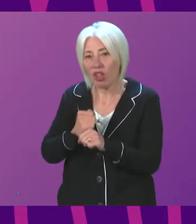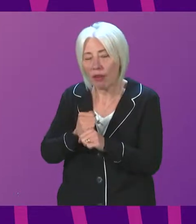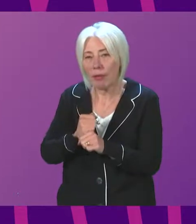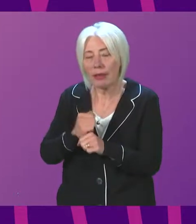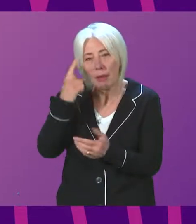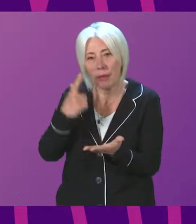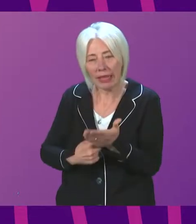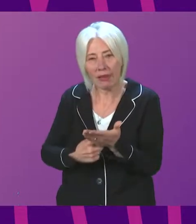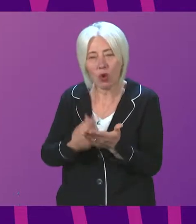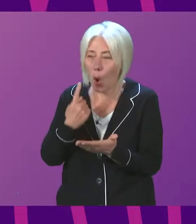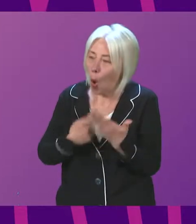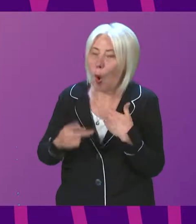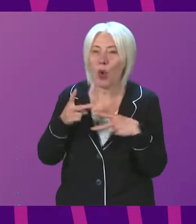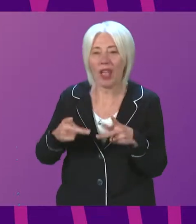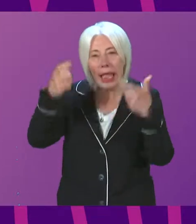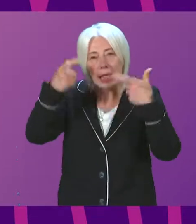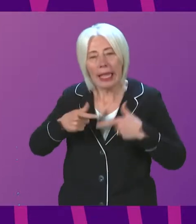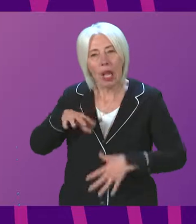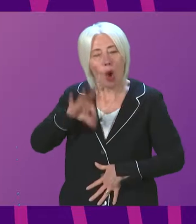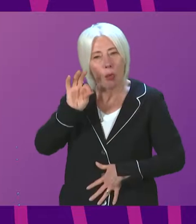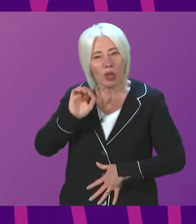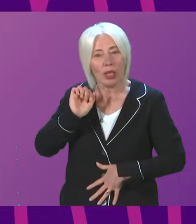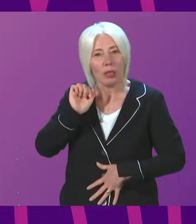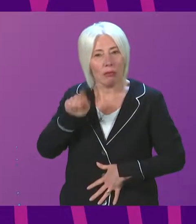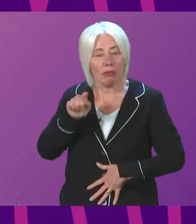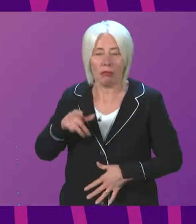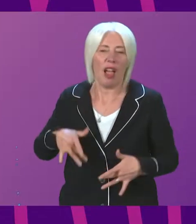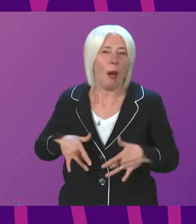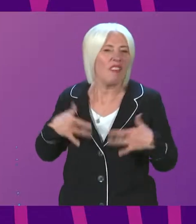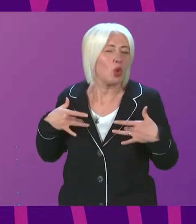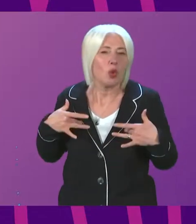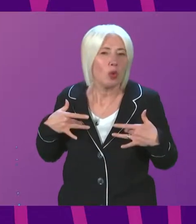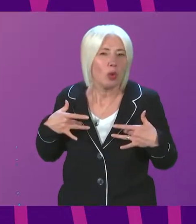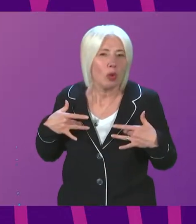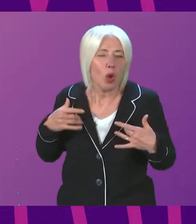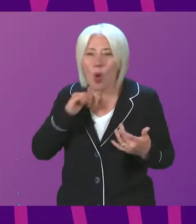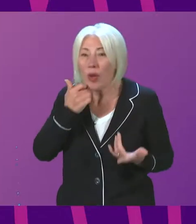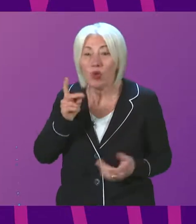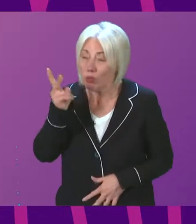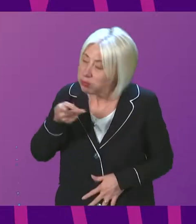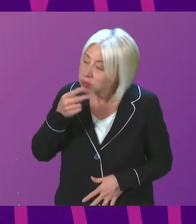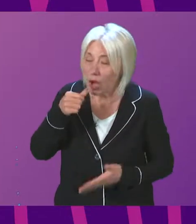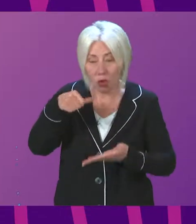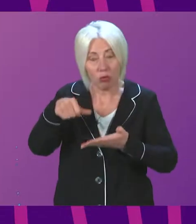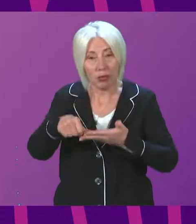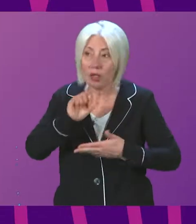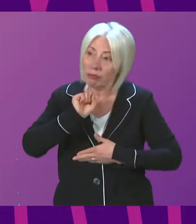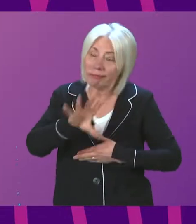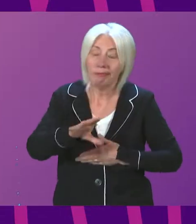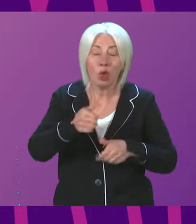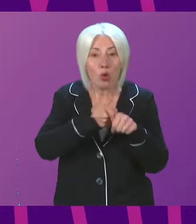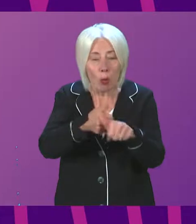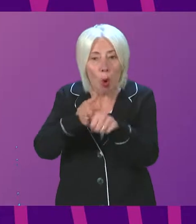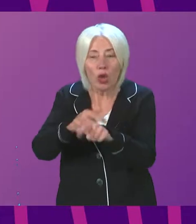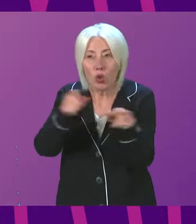publicly available legal option is that, just an opinion, will it reiterate in writing its offer of support to